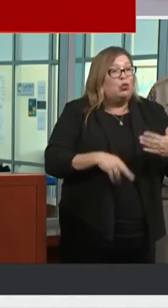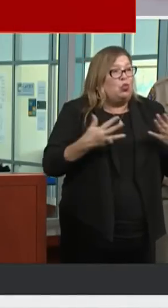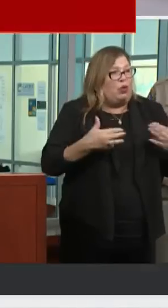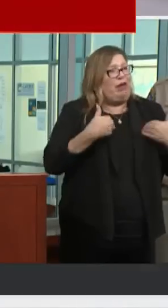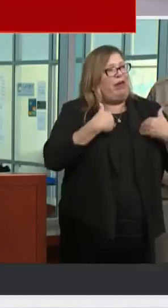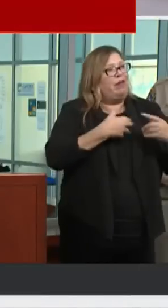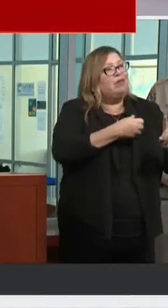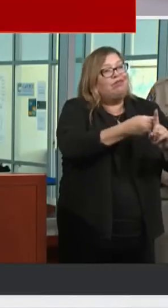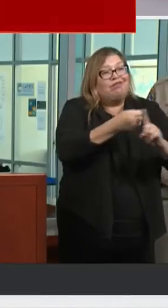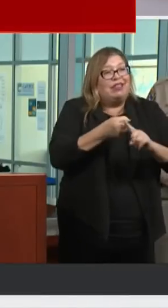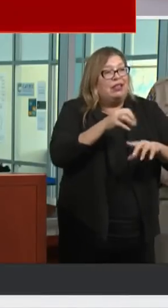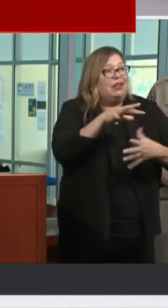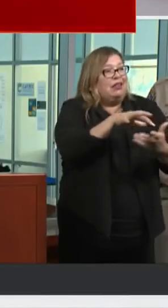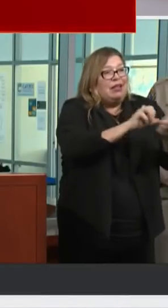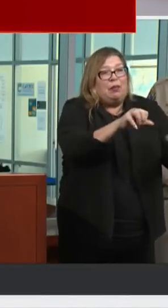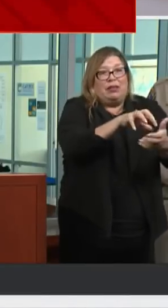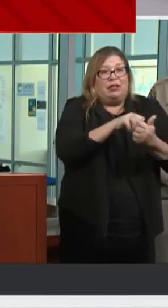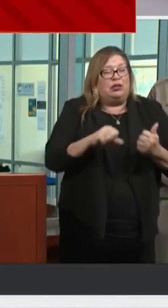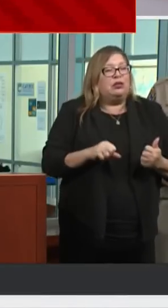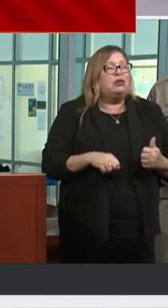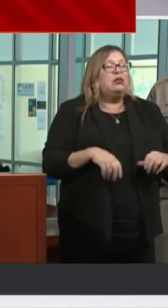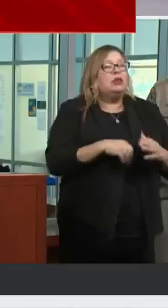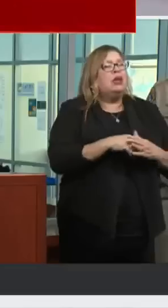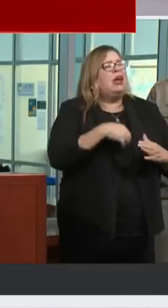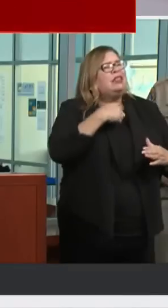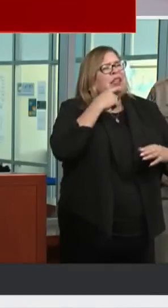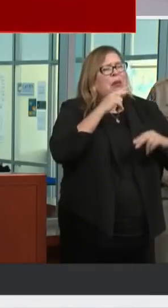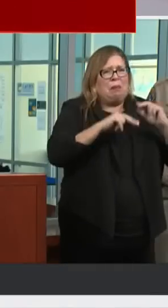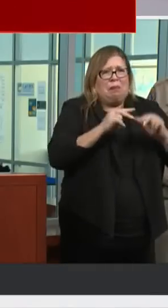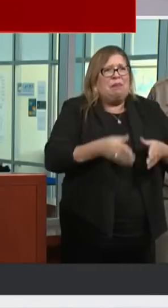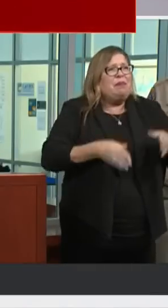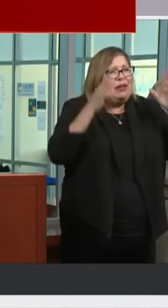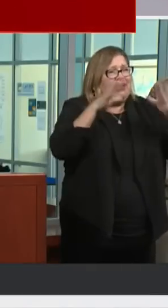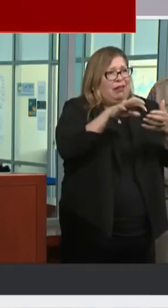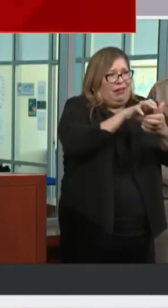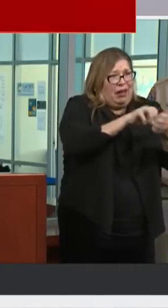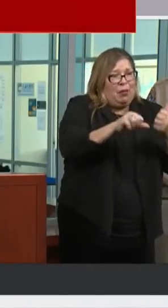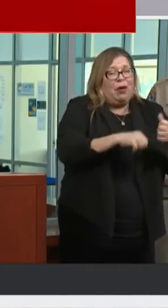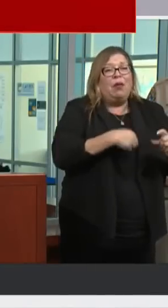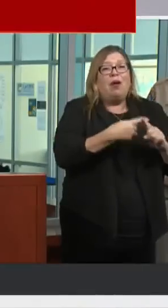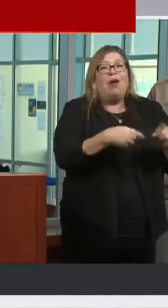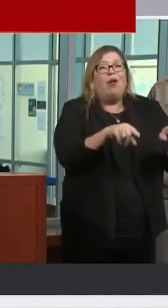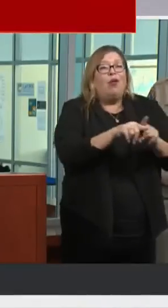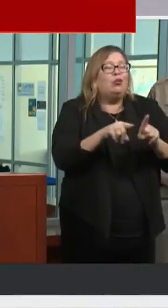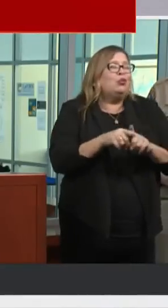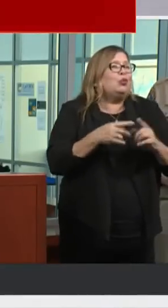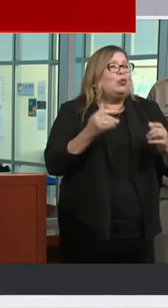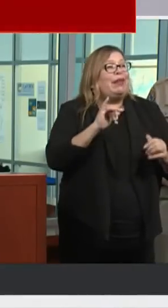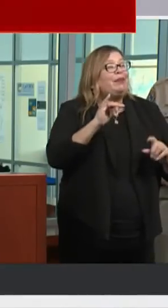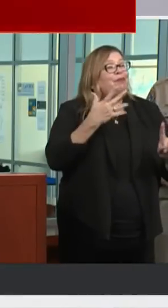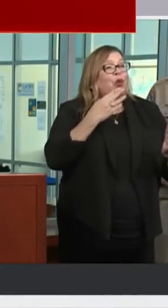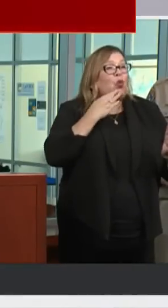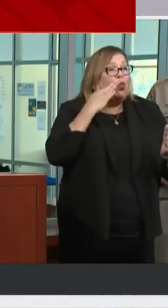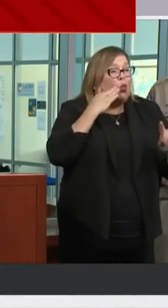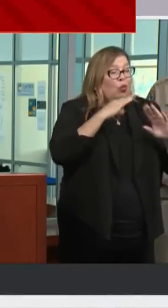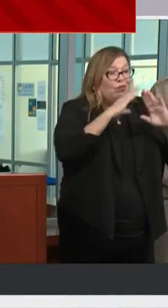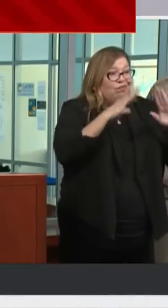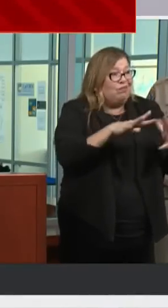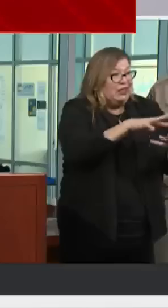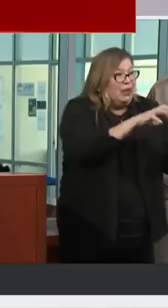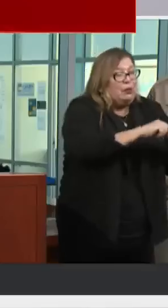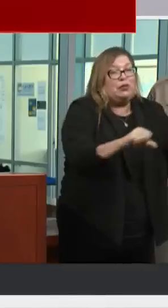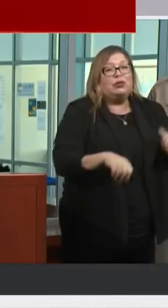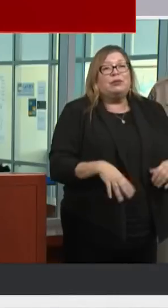damage, both structural and non-structural. But when I say structural damage, we're talking about damage to homes, damage to